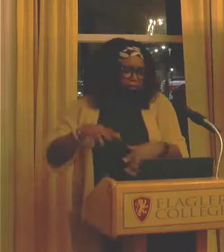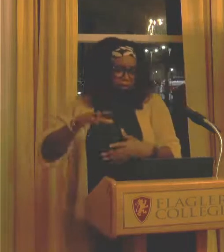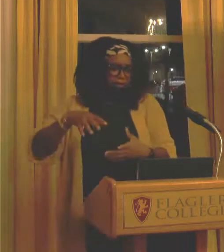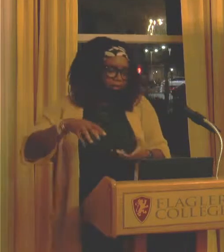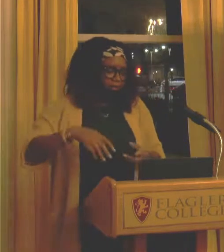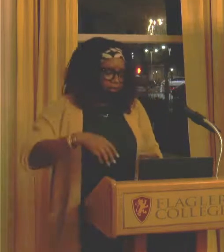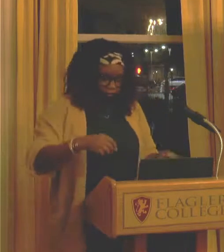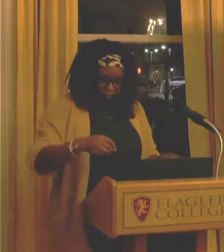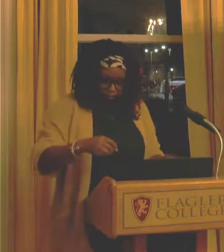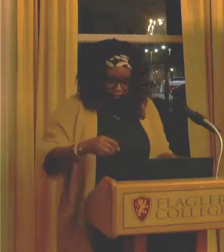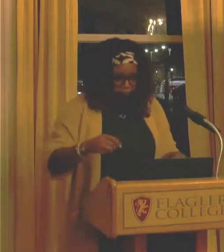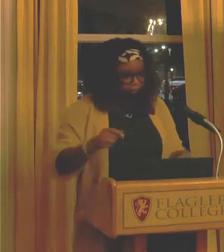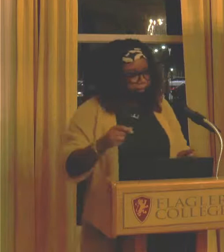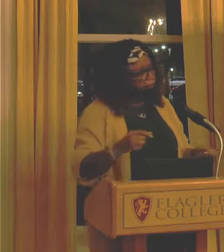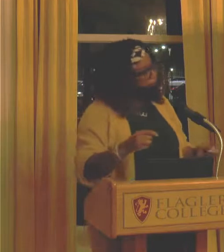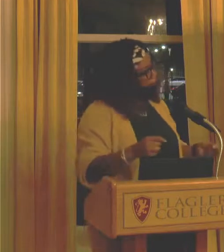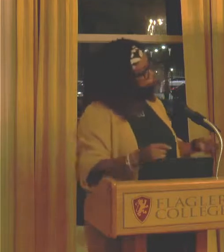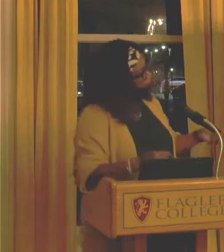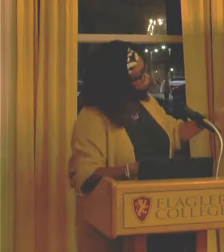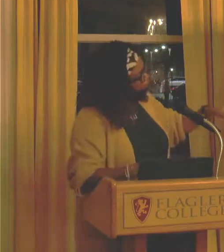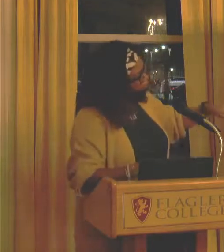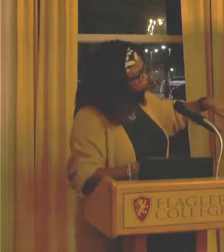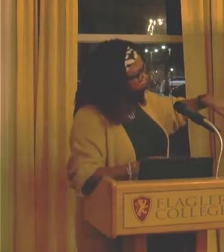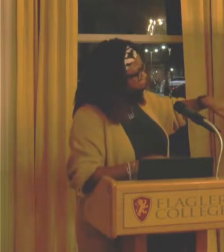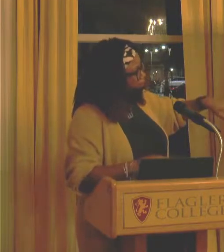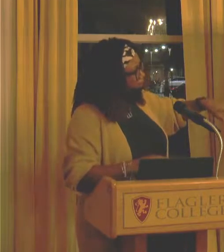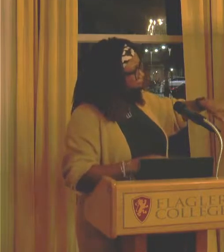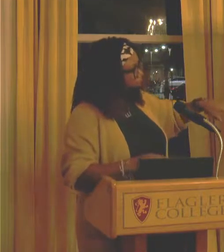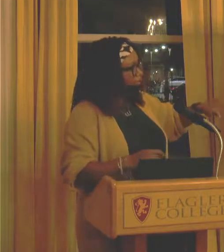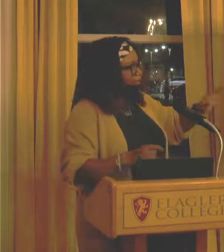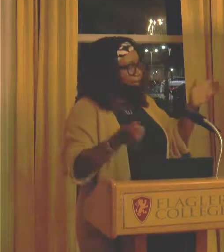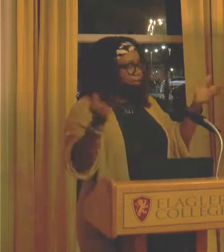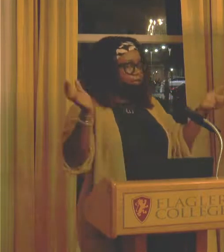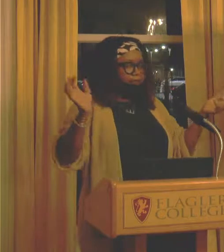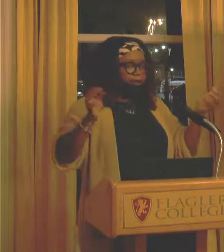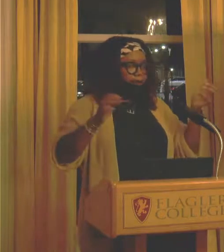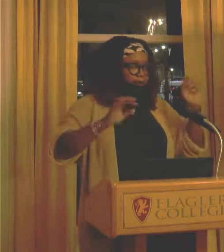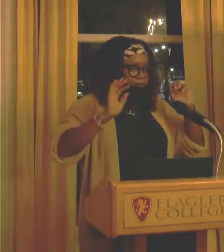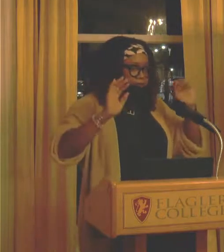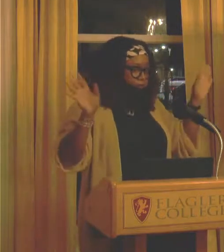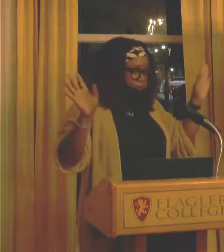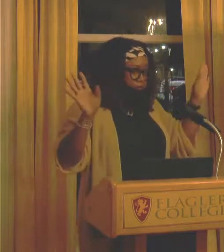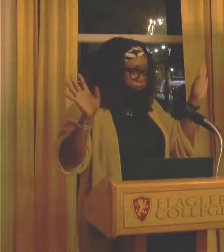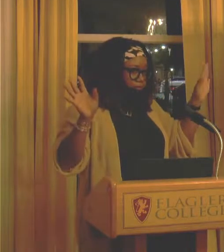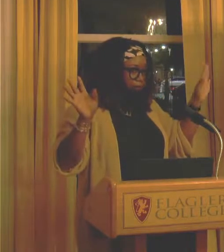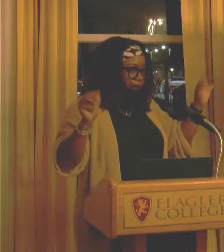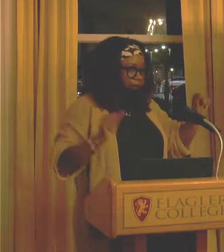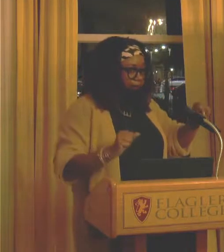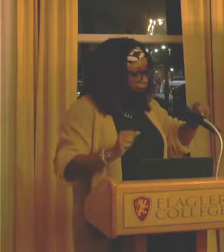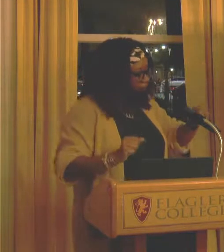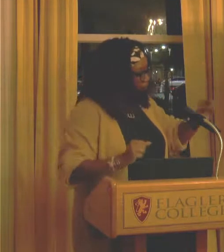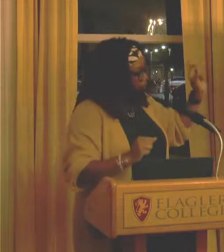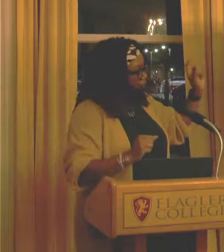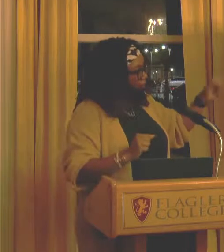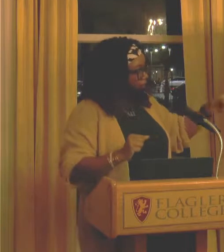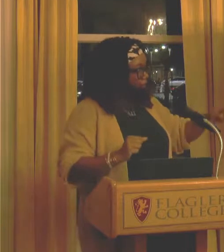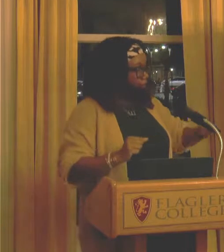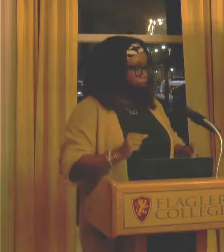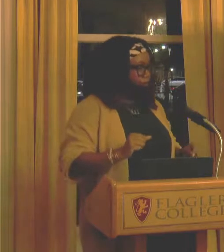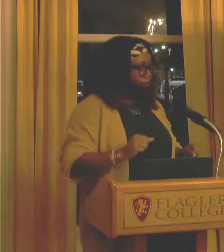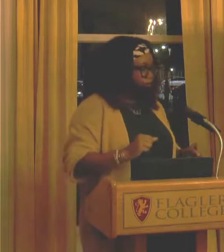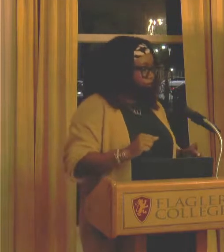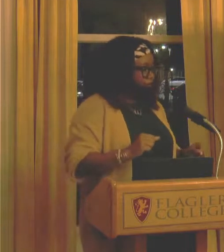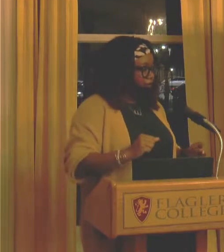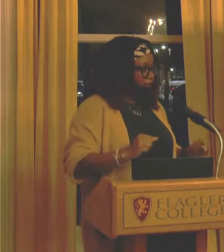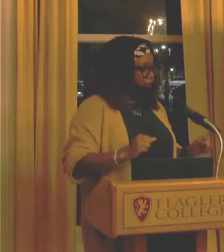I'll talk about, like, technique and stuff a little later. I started painting like this. And then I just stopped. Stopped painting. All the way